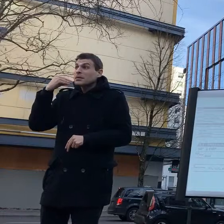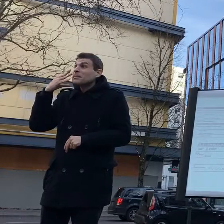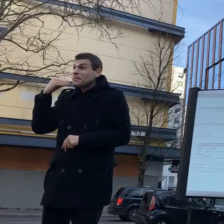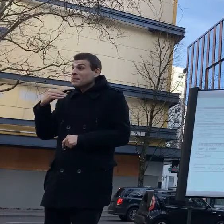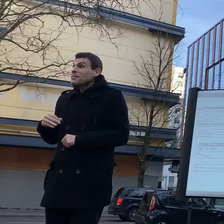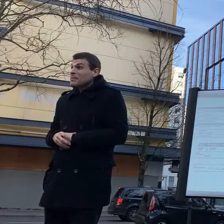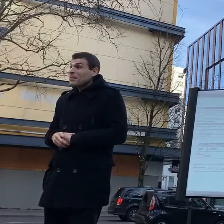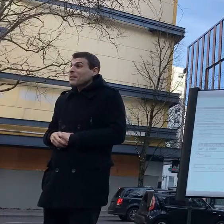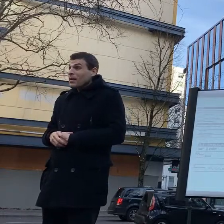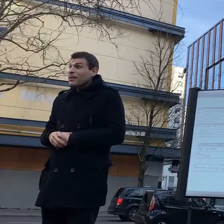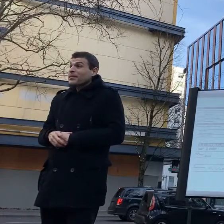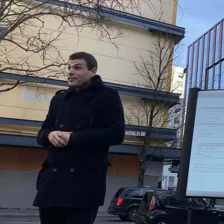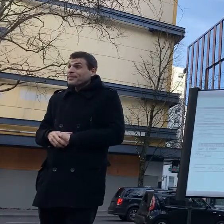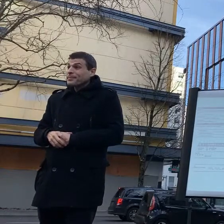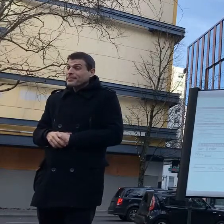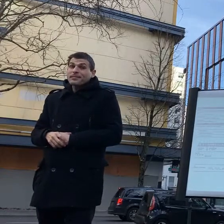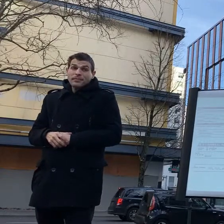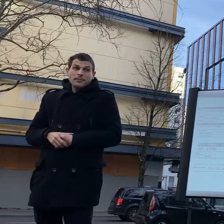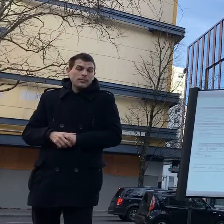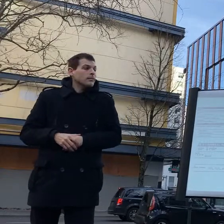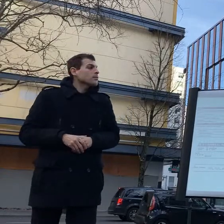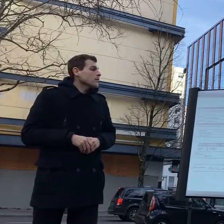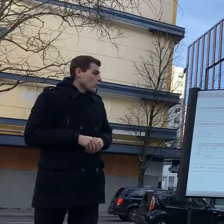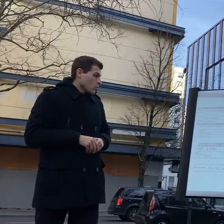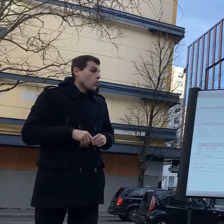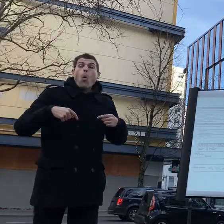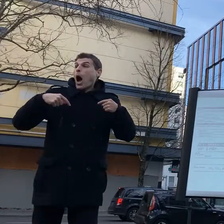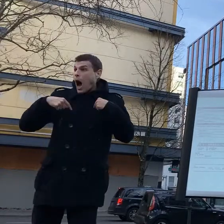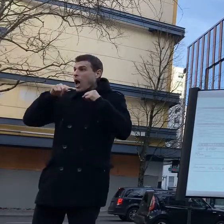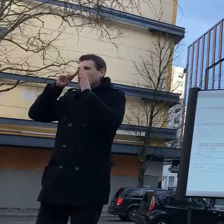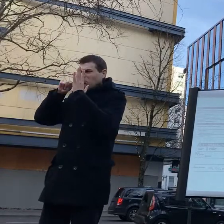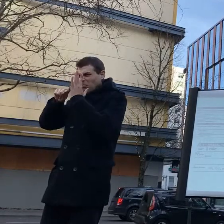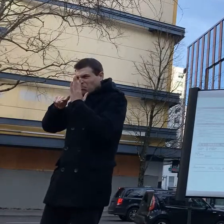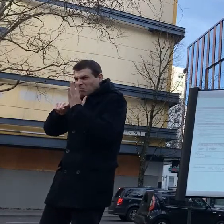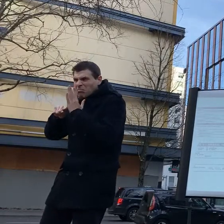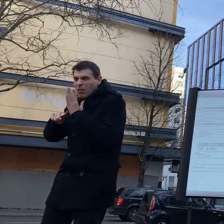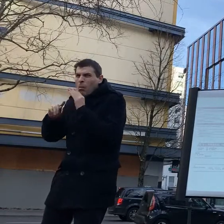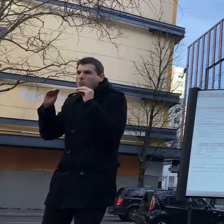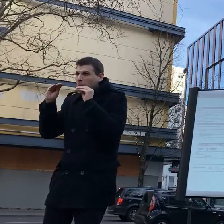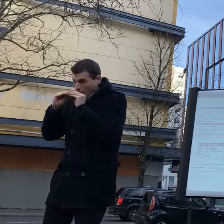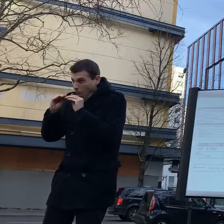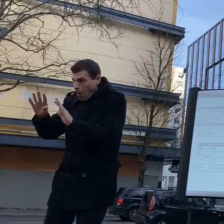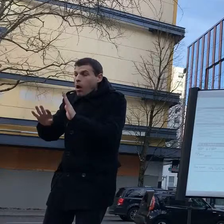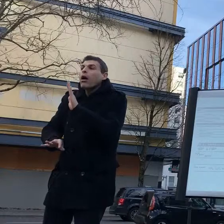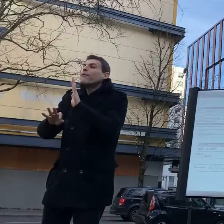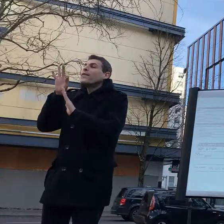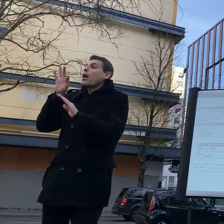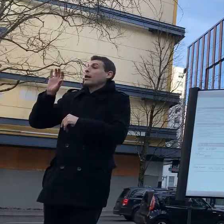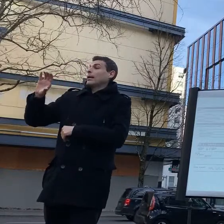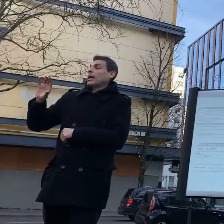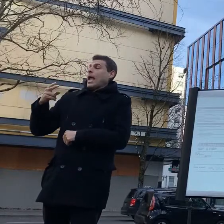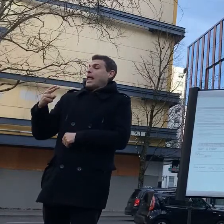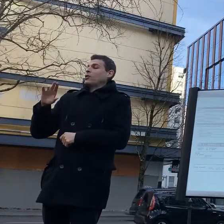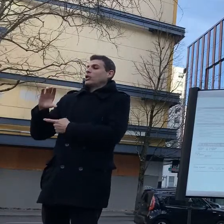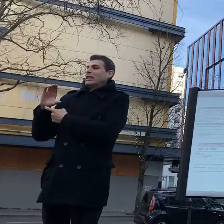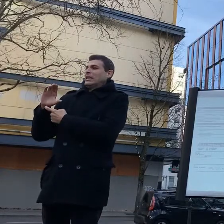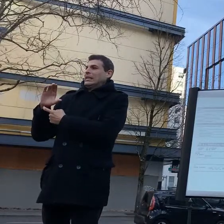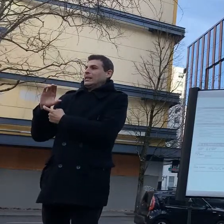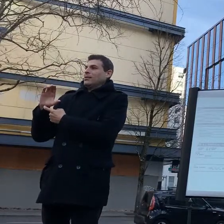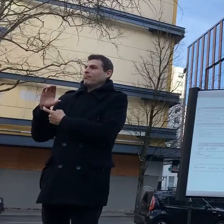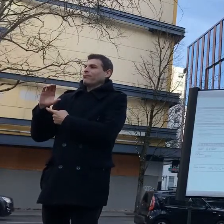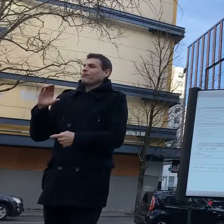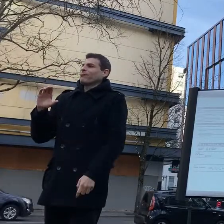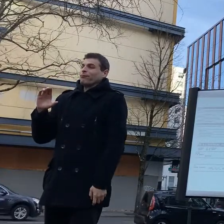are the hazardous decomposition products i'm going to be sort of drawing this through a couple of